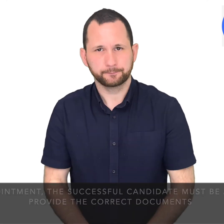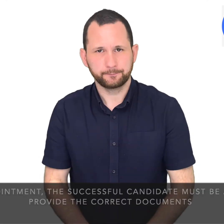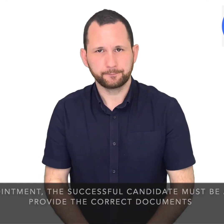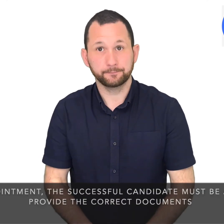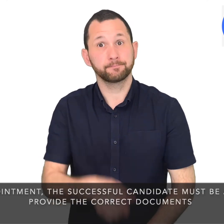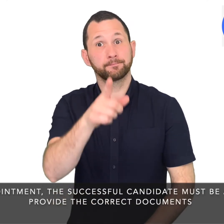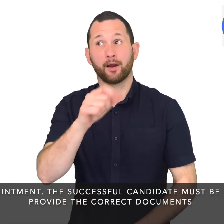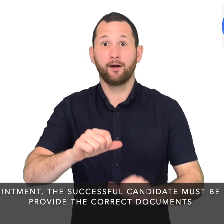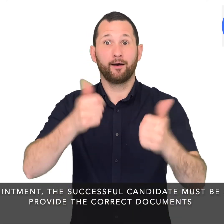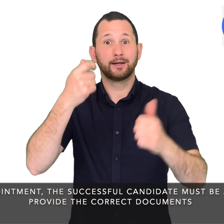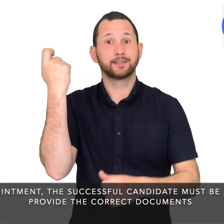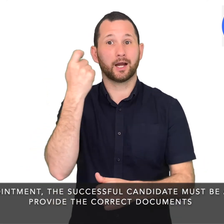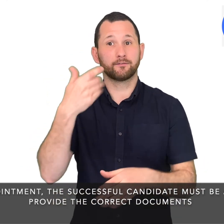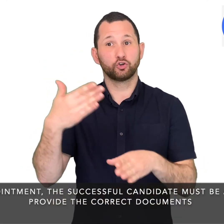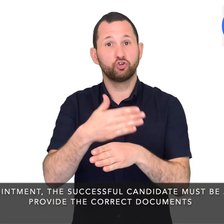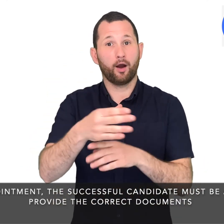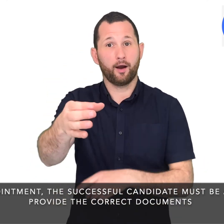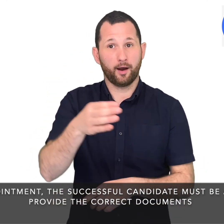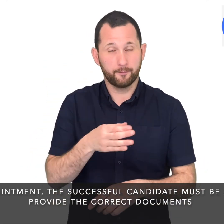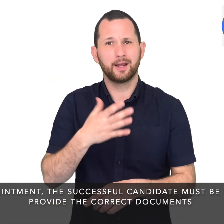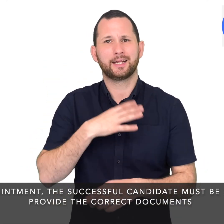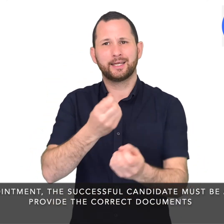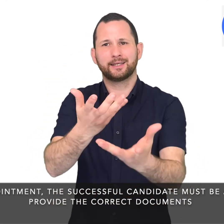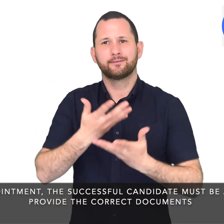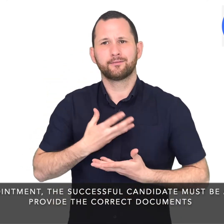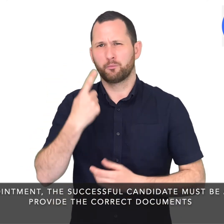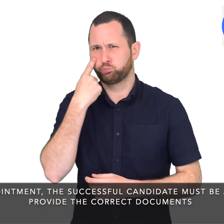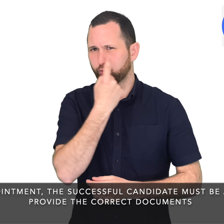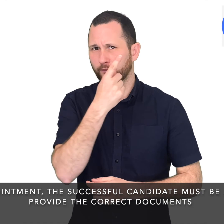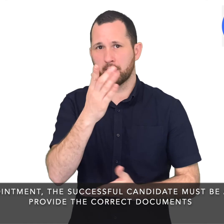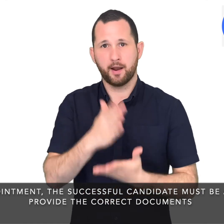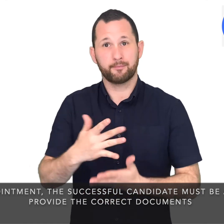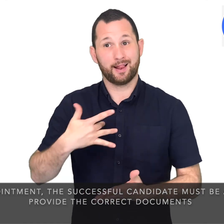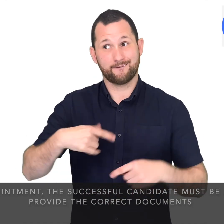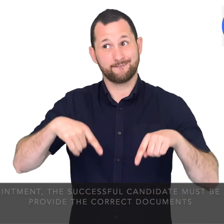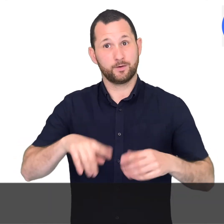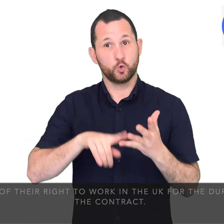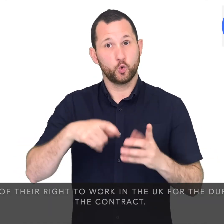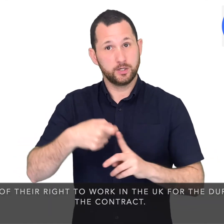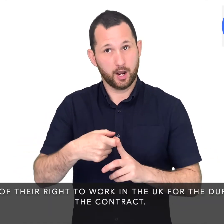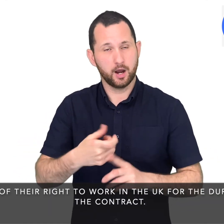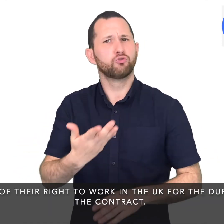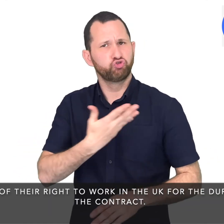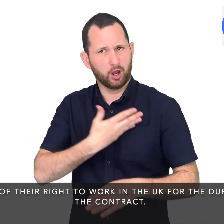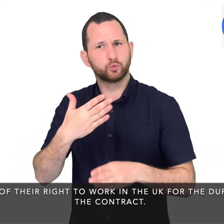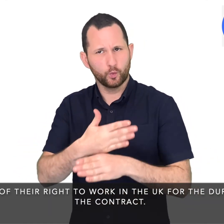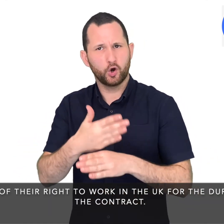On appointment, the successful candidate must be able to provide the correct documents as proof of their right to work in the